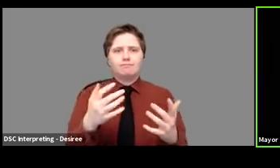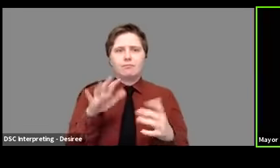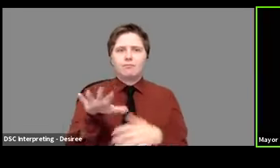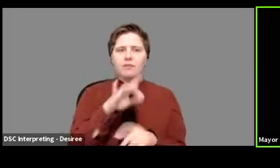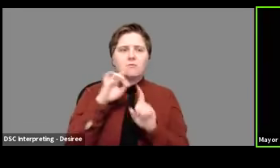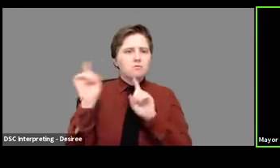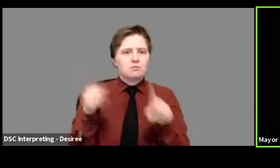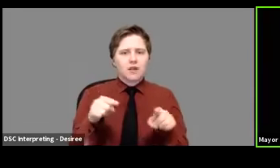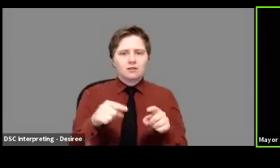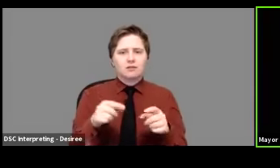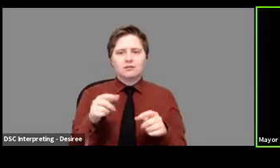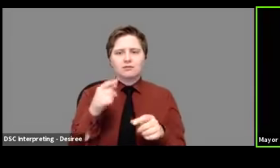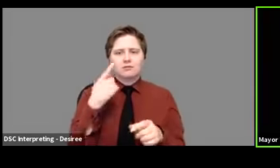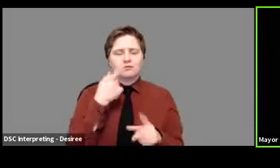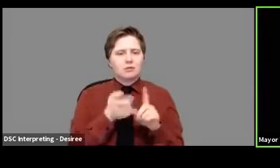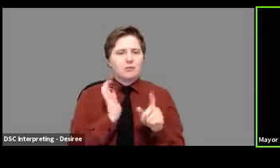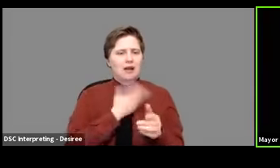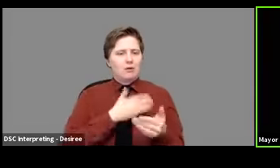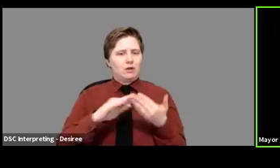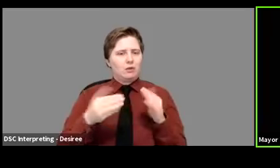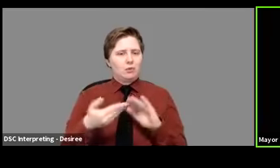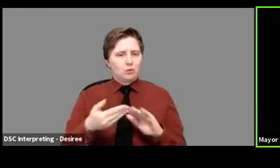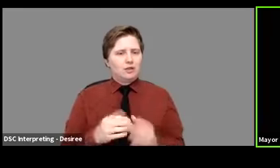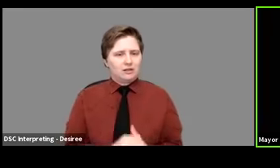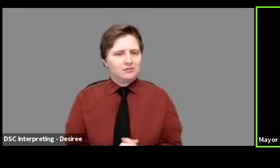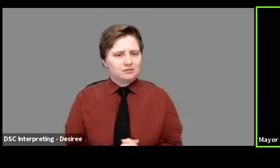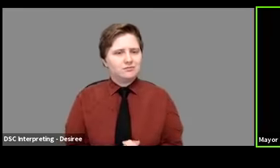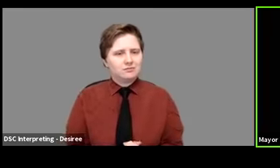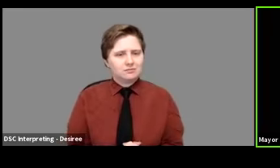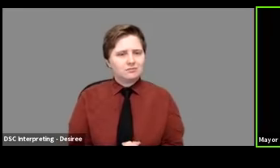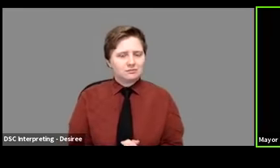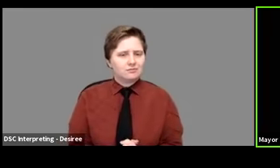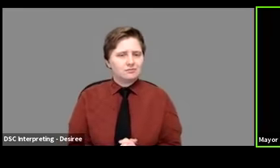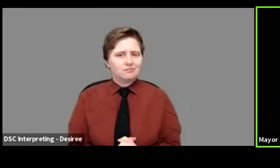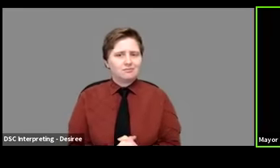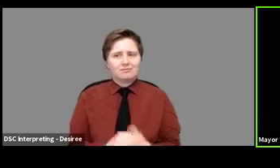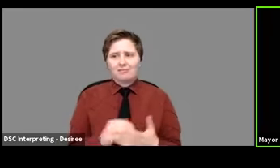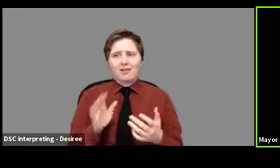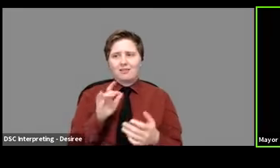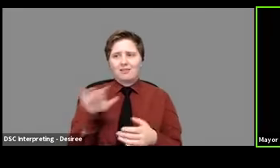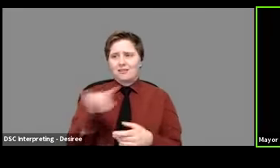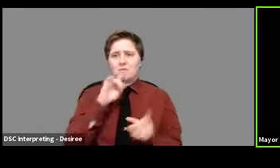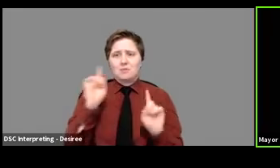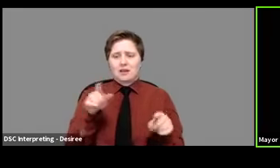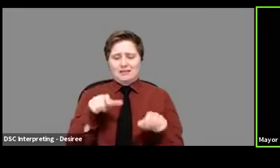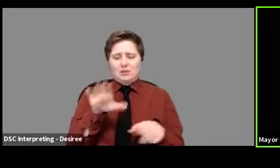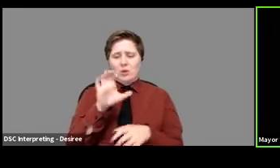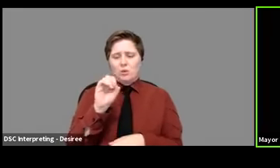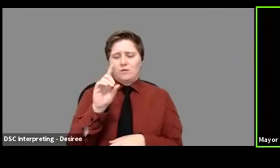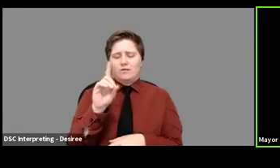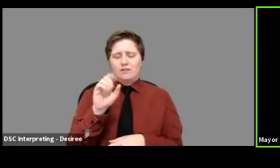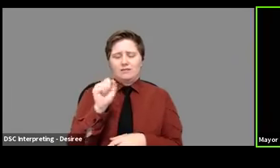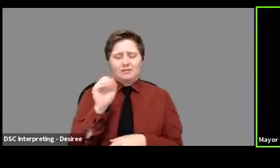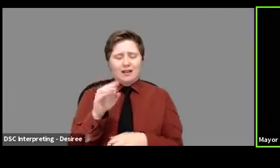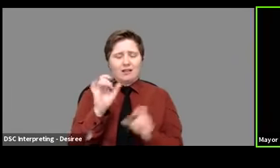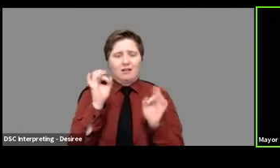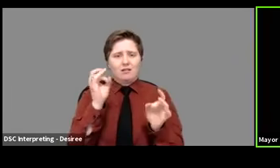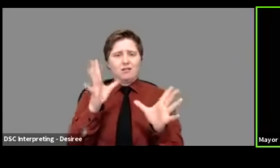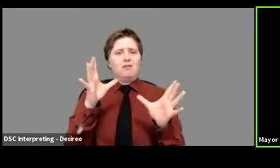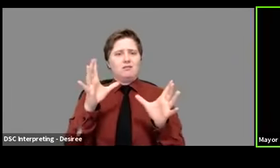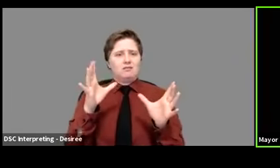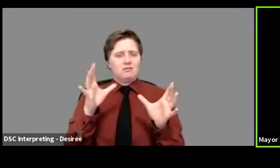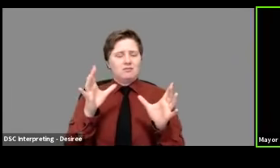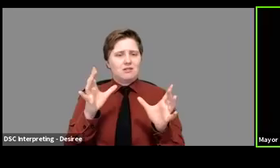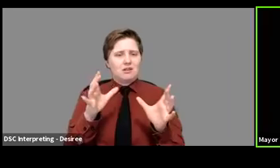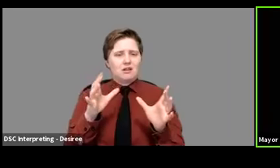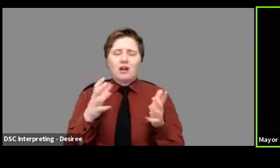that our community has shown to the COVID-19 crisis at the risk of, you know,